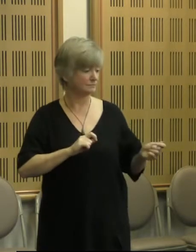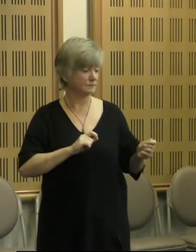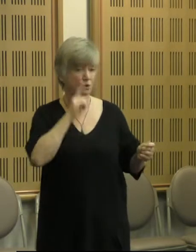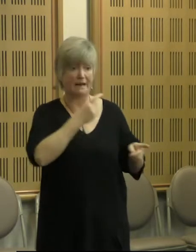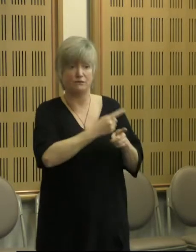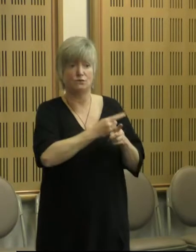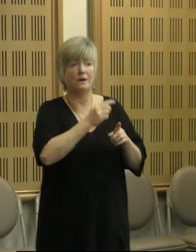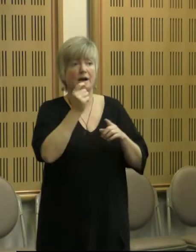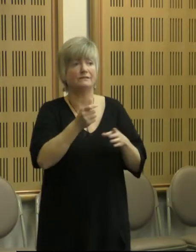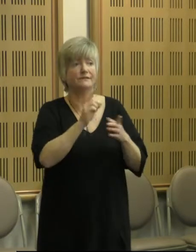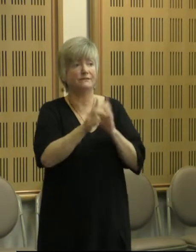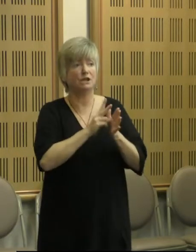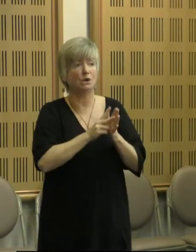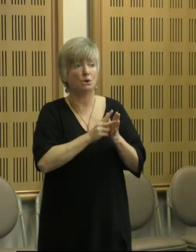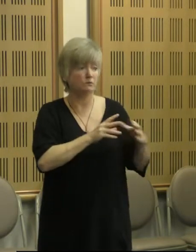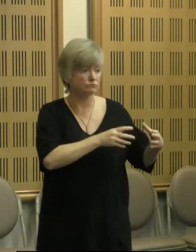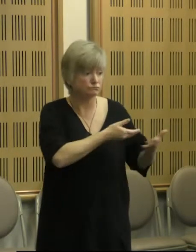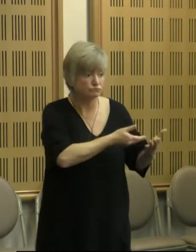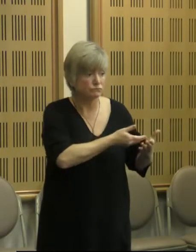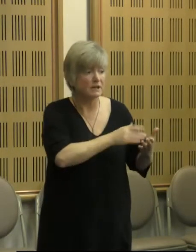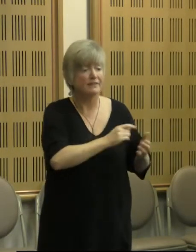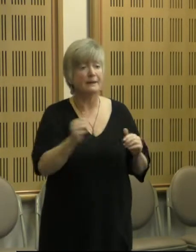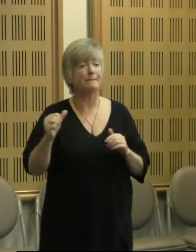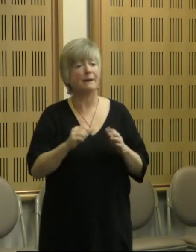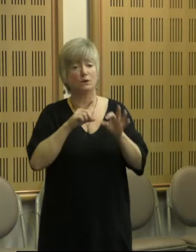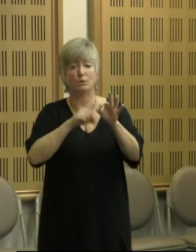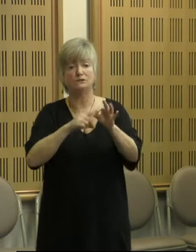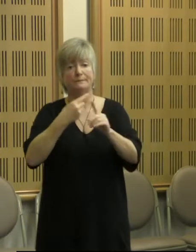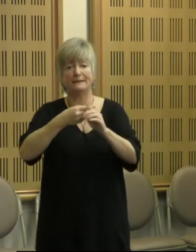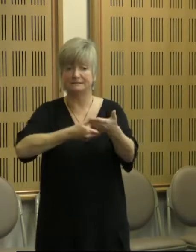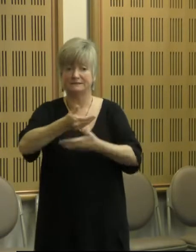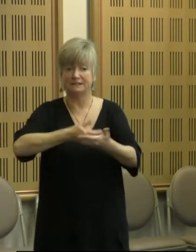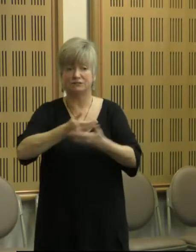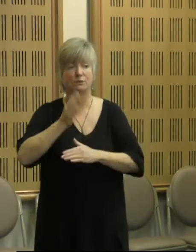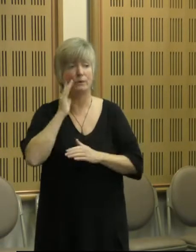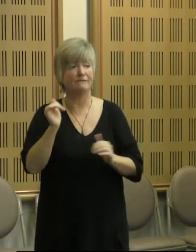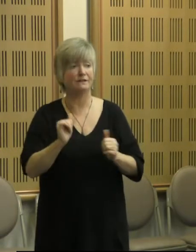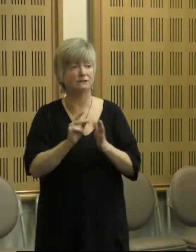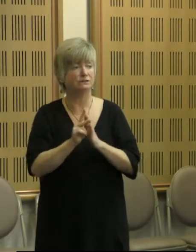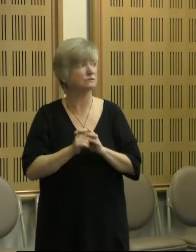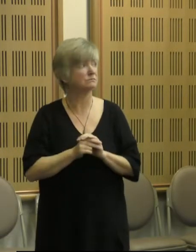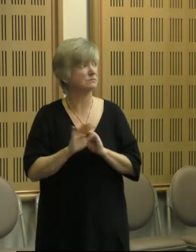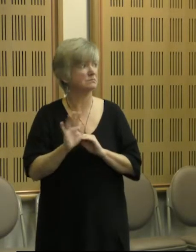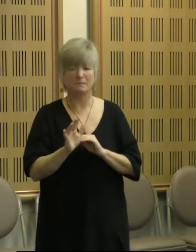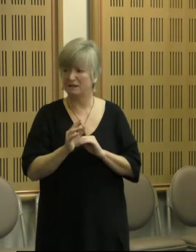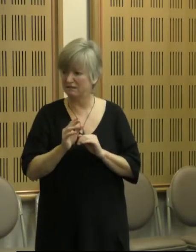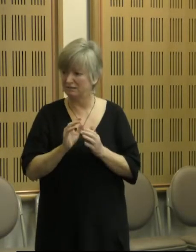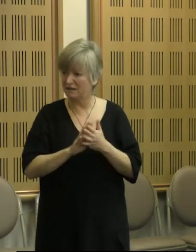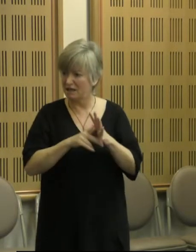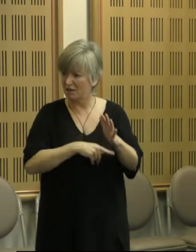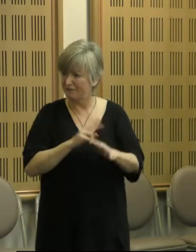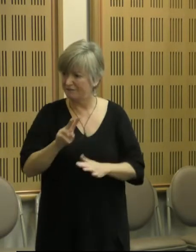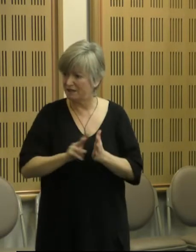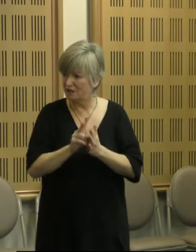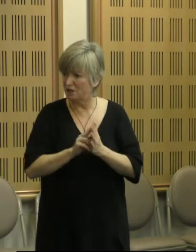and then we'll come back with some questions and discussion after we've, that's been concluded. So probably about, how long's the video I've for, a couple of